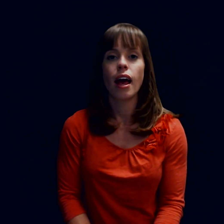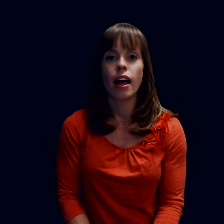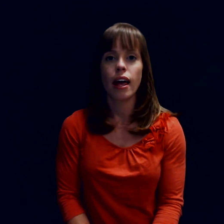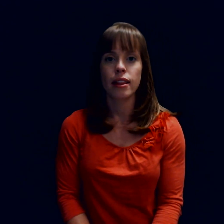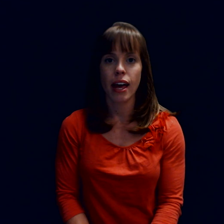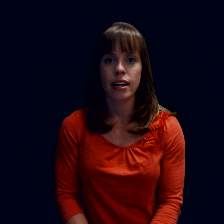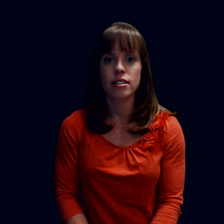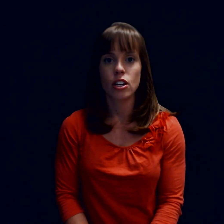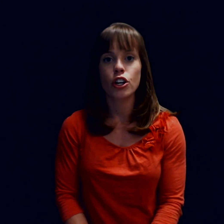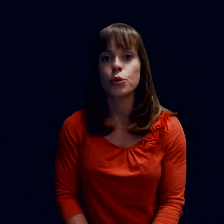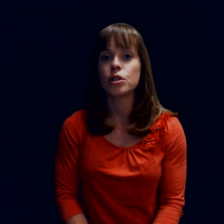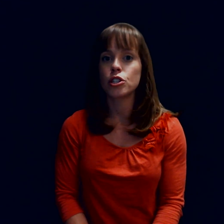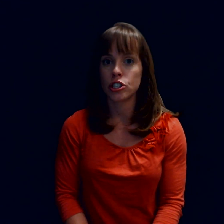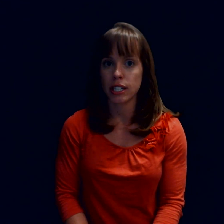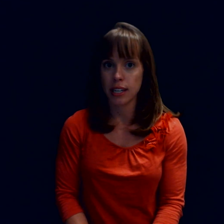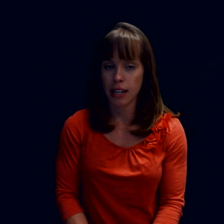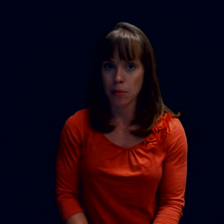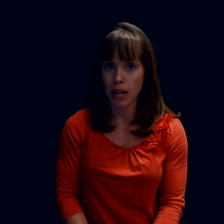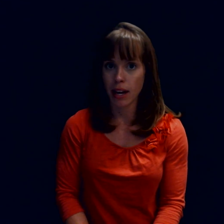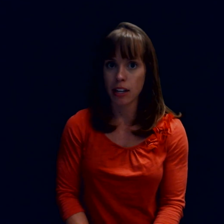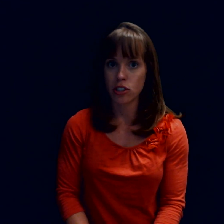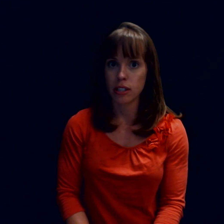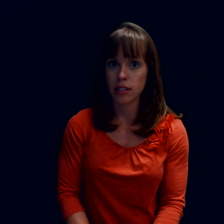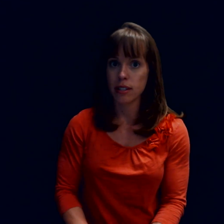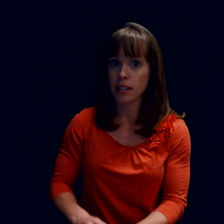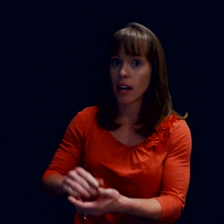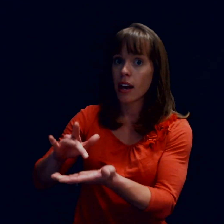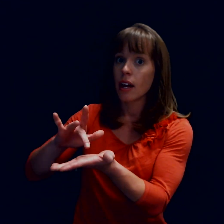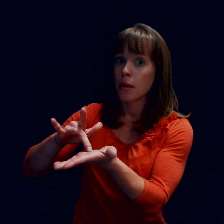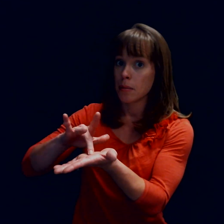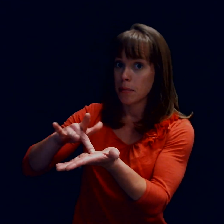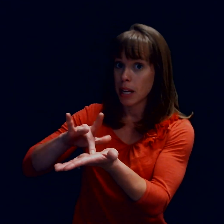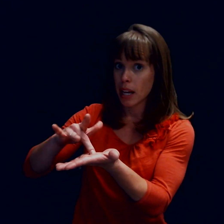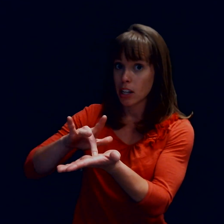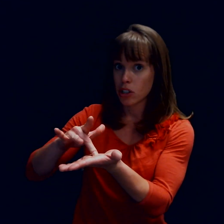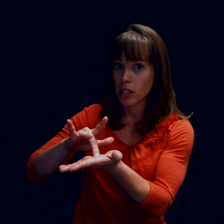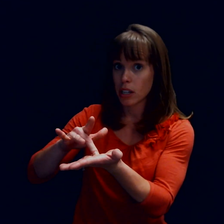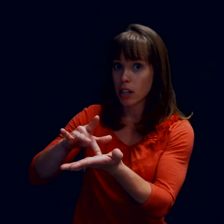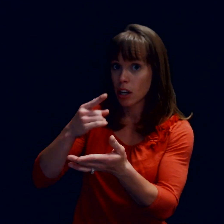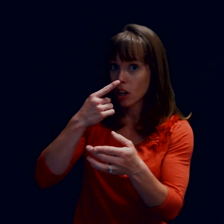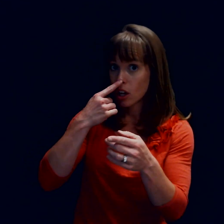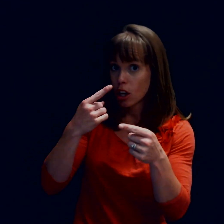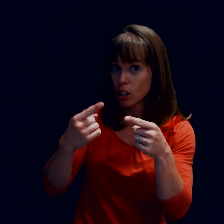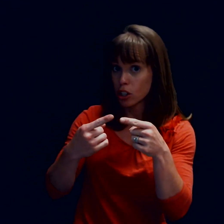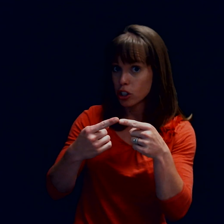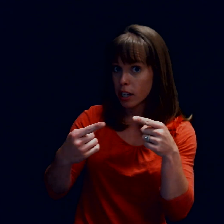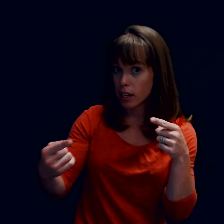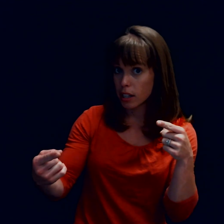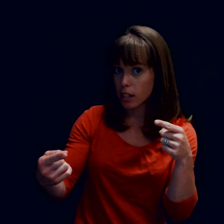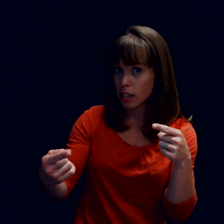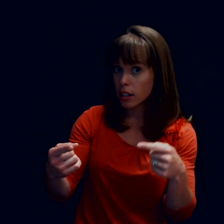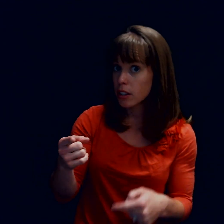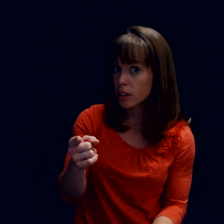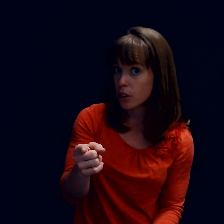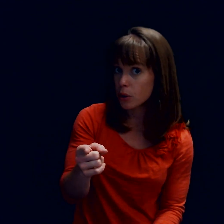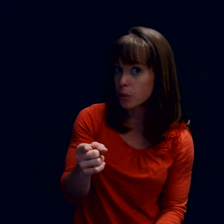And last, are you allergic to any medications? Medication. Allergic. You.